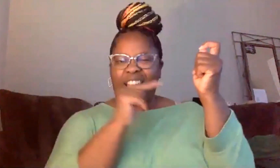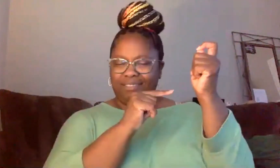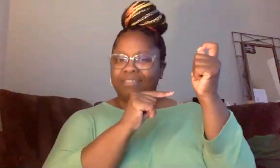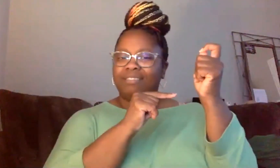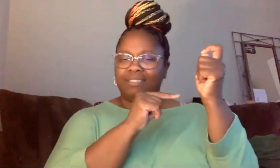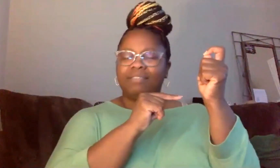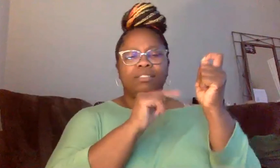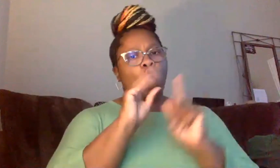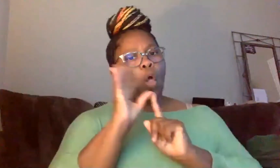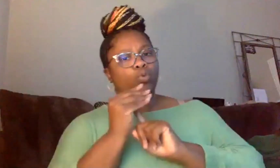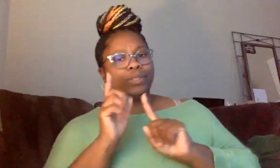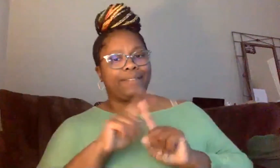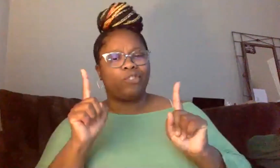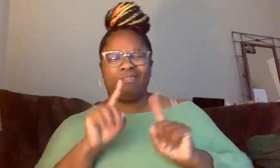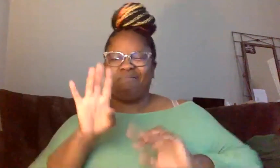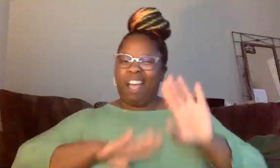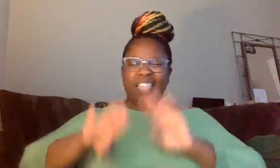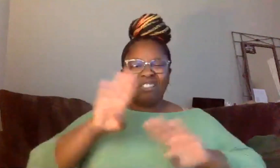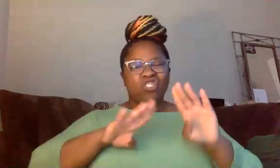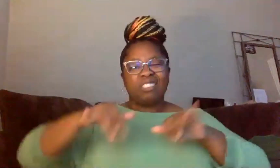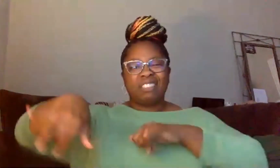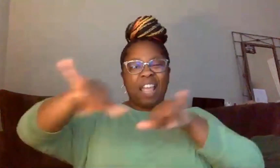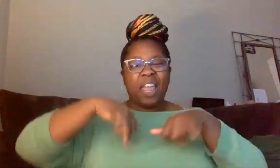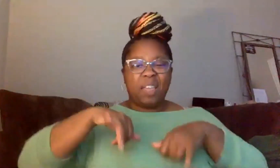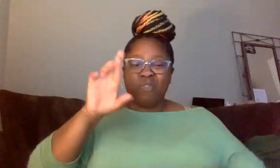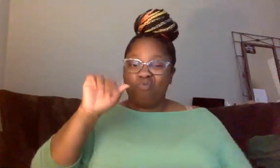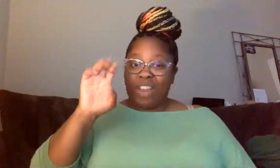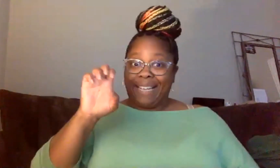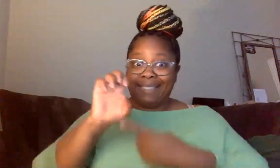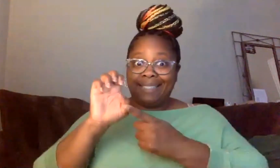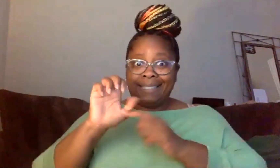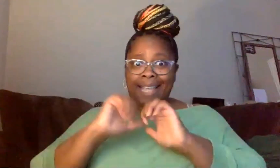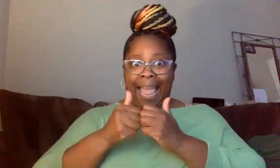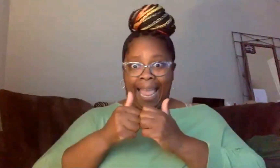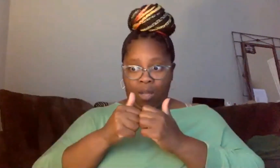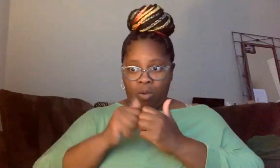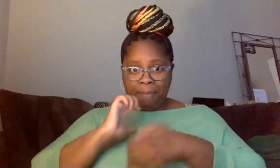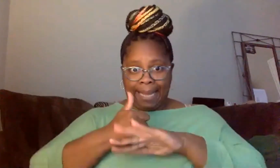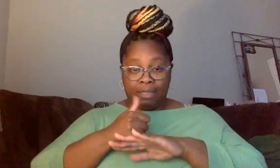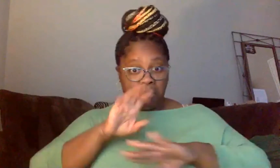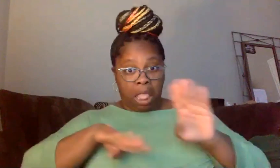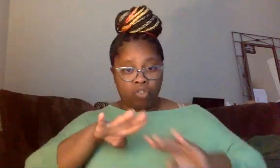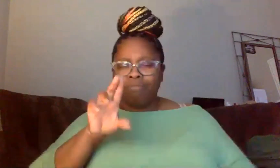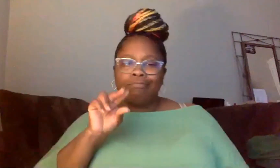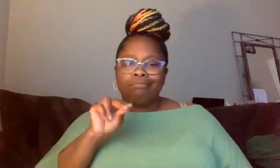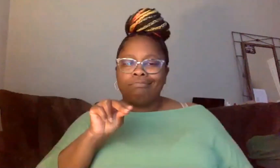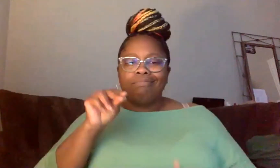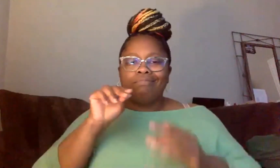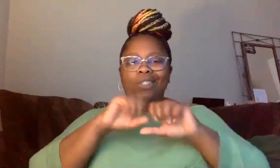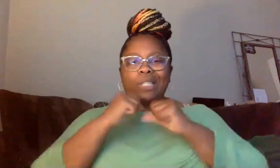cultural, you know, they're not biological. Race is a social construct. So, um, so ginger there,